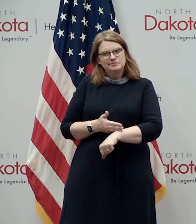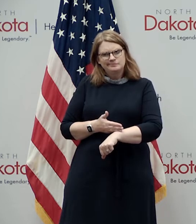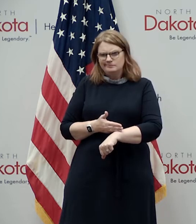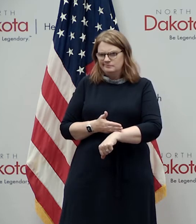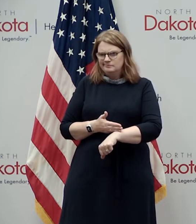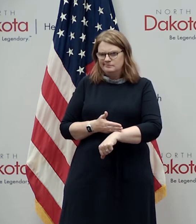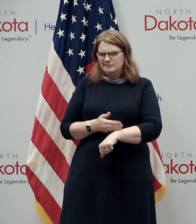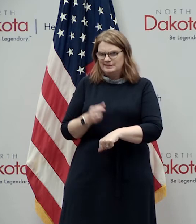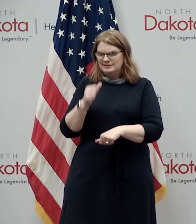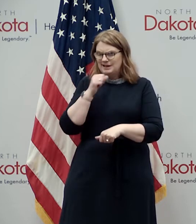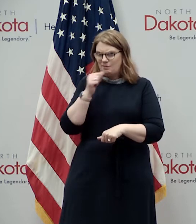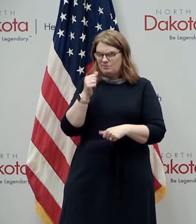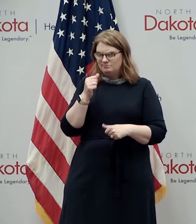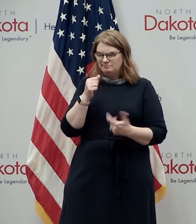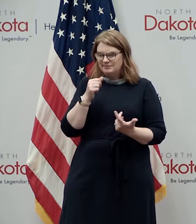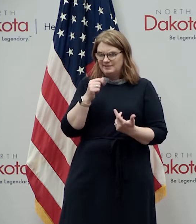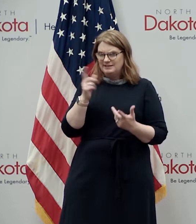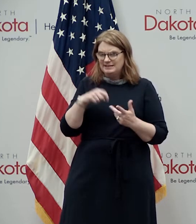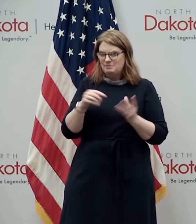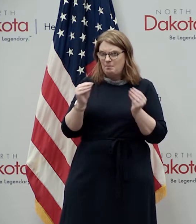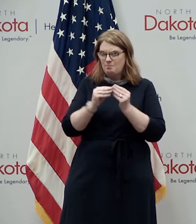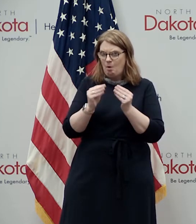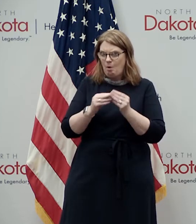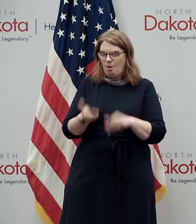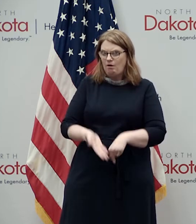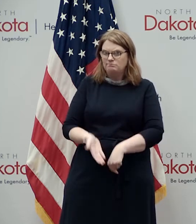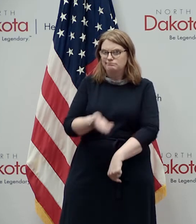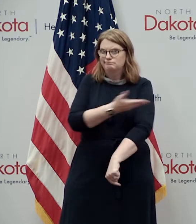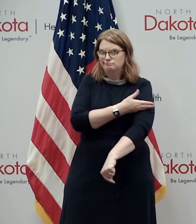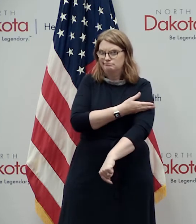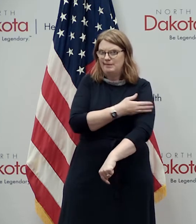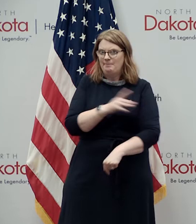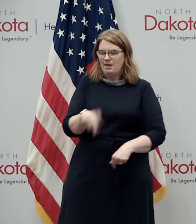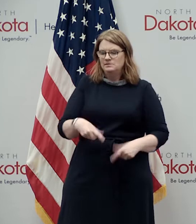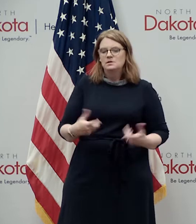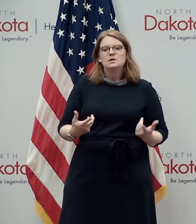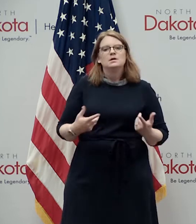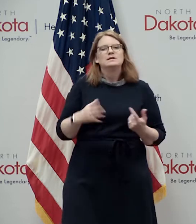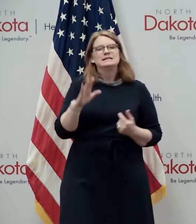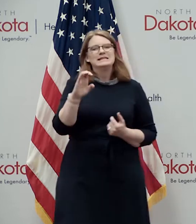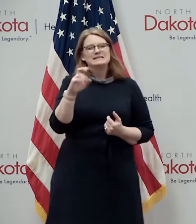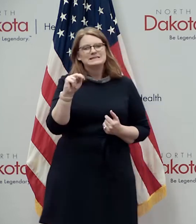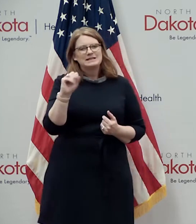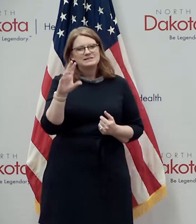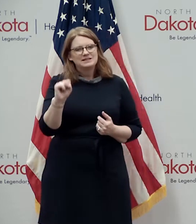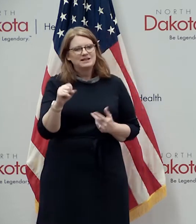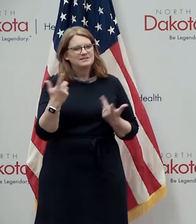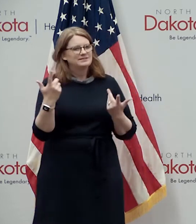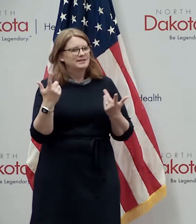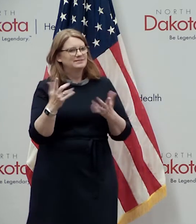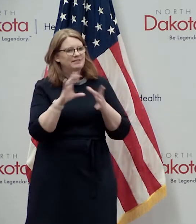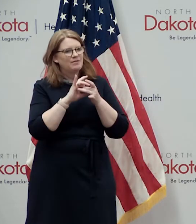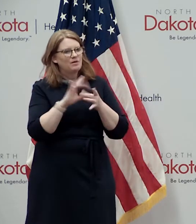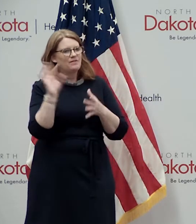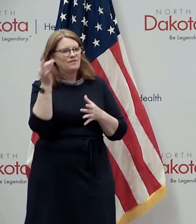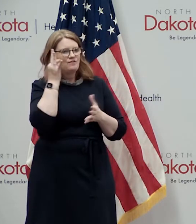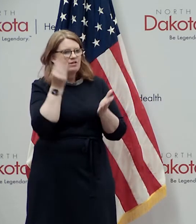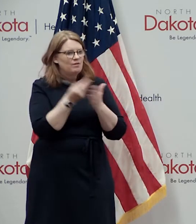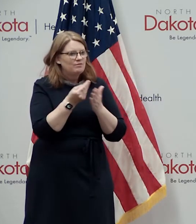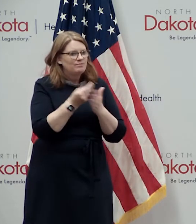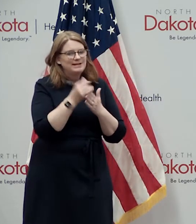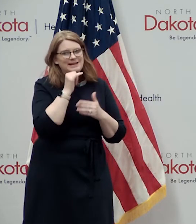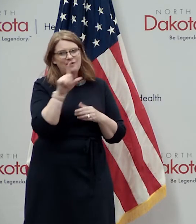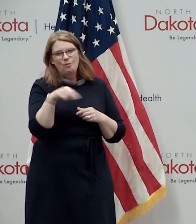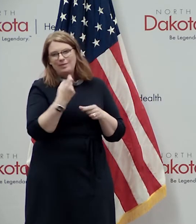to see and this is important for everyone to understand what this could mean uh the census determines all kinds of things on federal funding not just